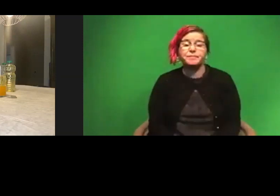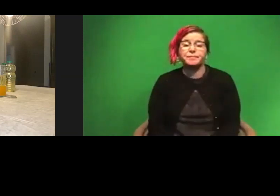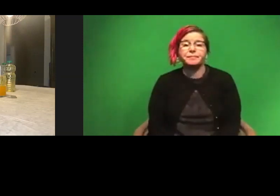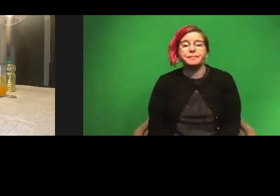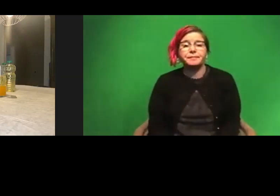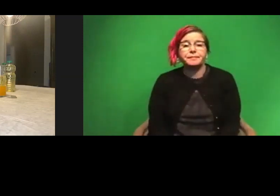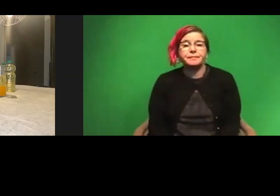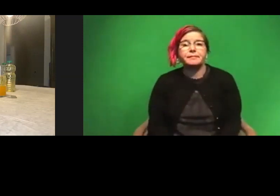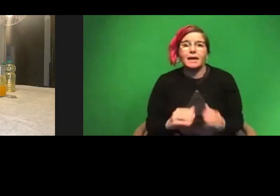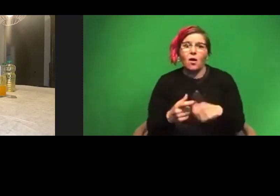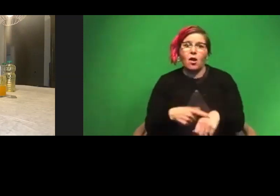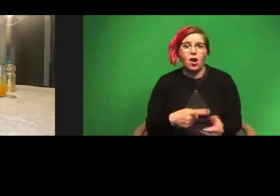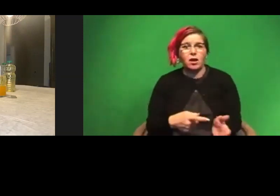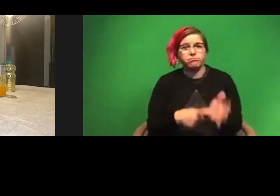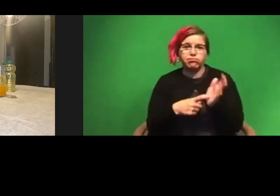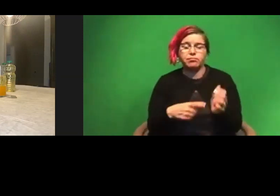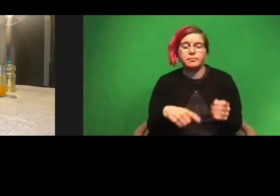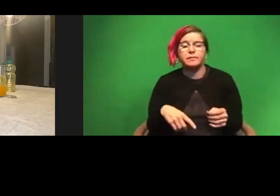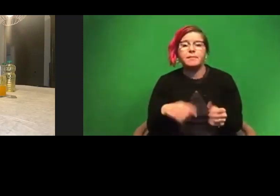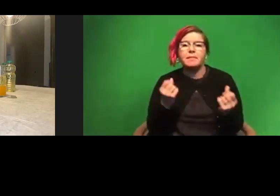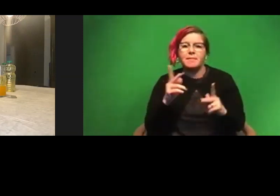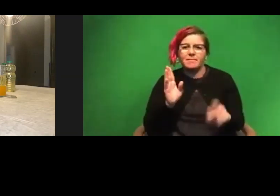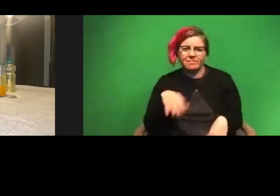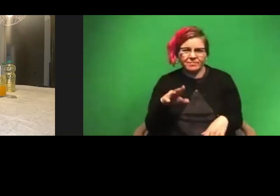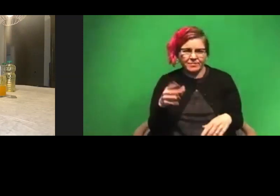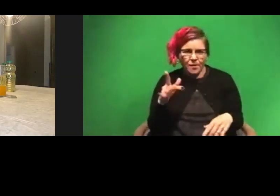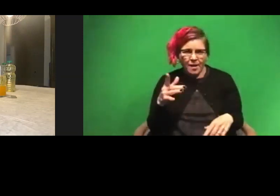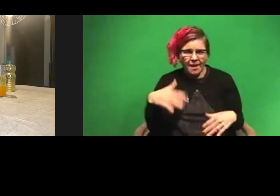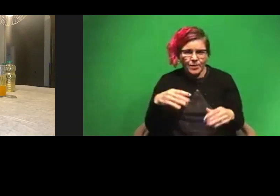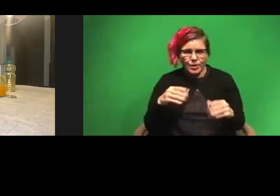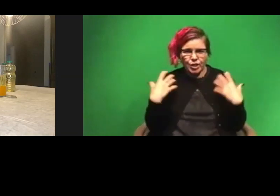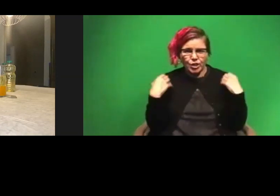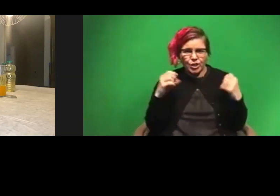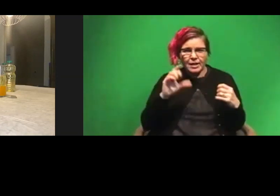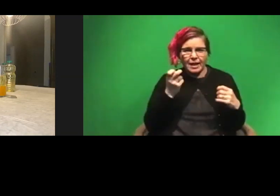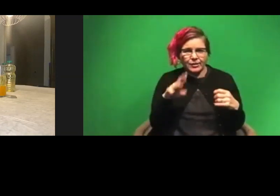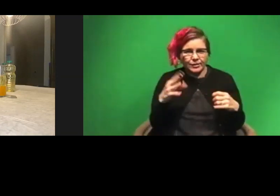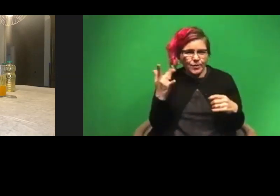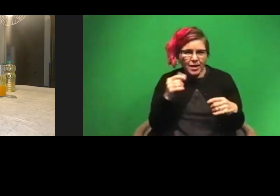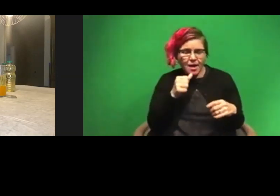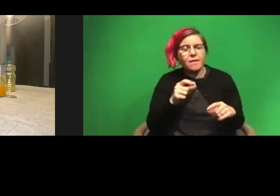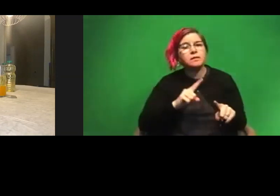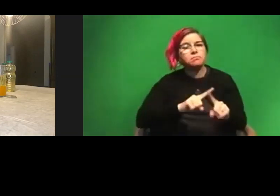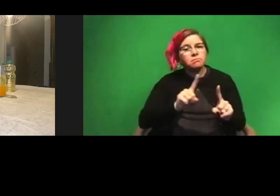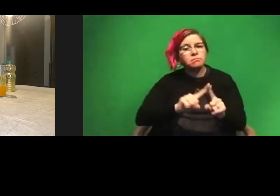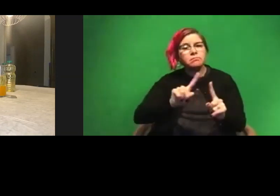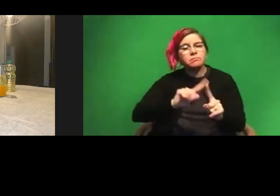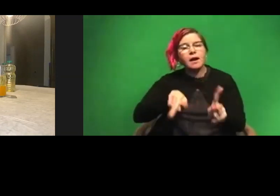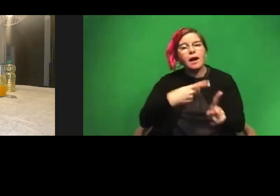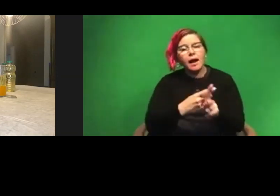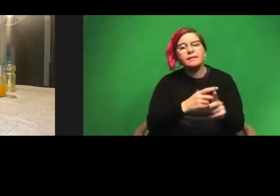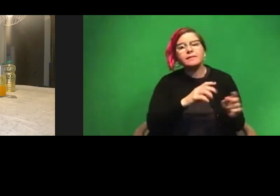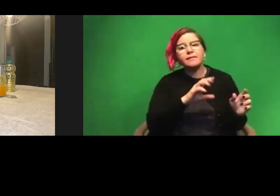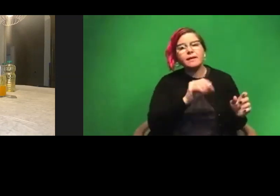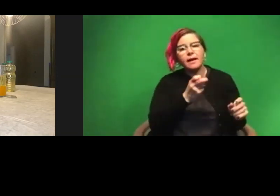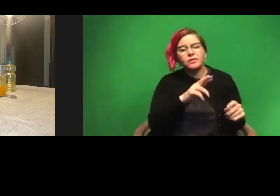long it takes. A lot of people say, hey, why haven't we cured cancer? Well, there's so many different types of cancers. There's so many different proteins.